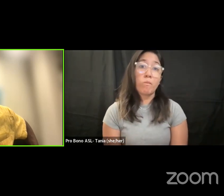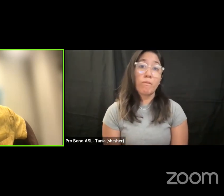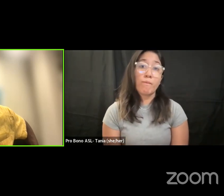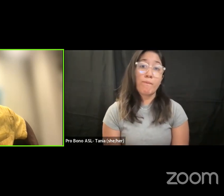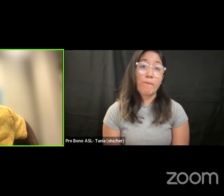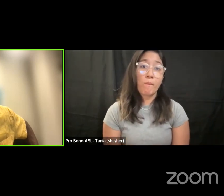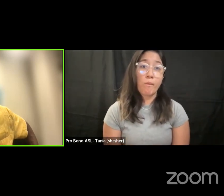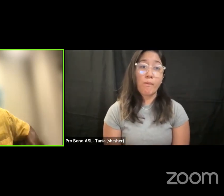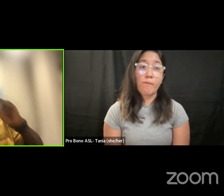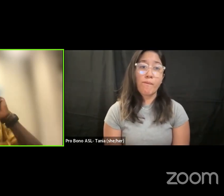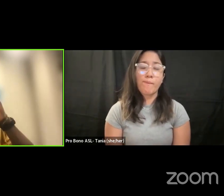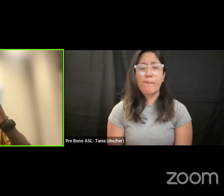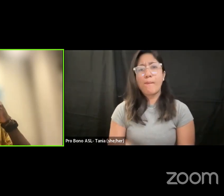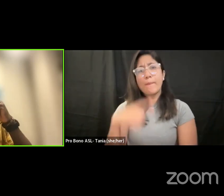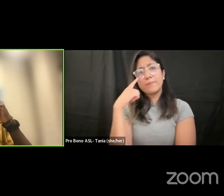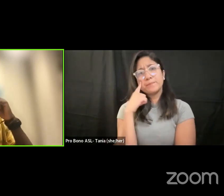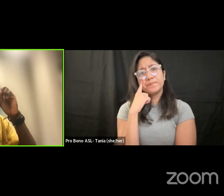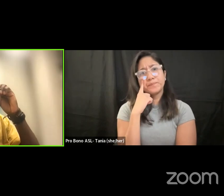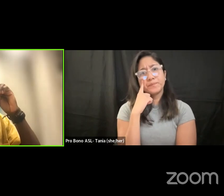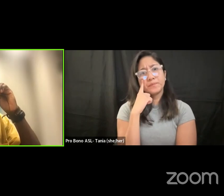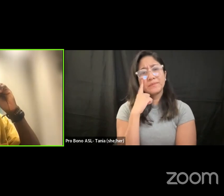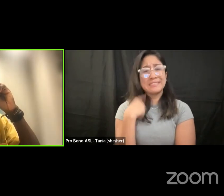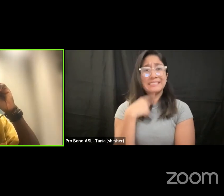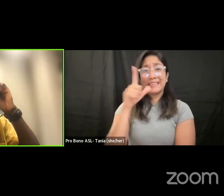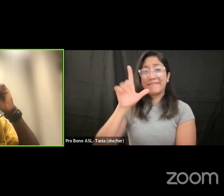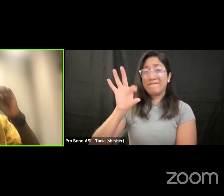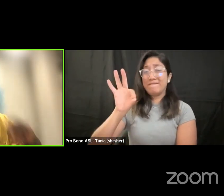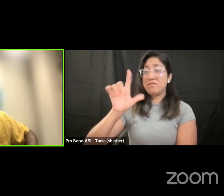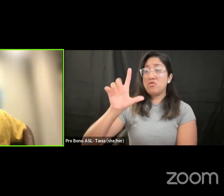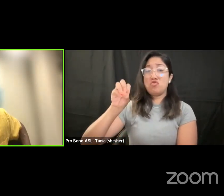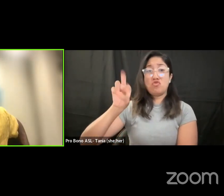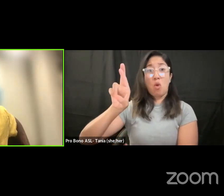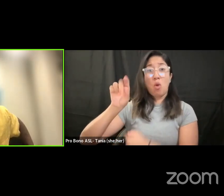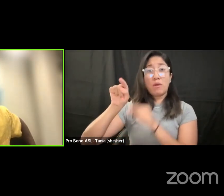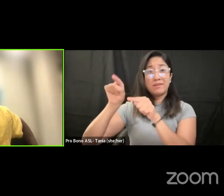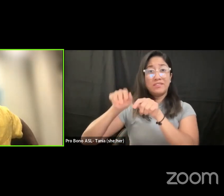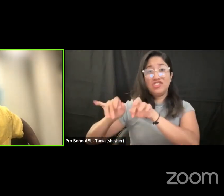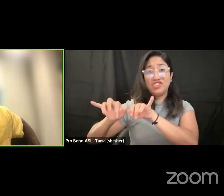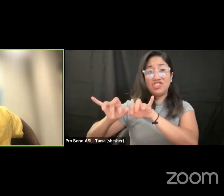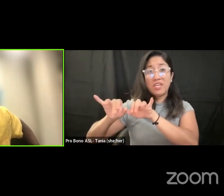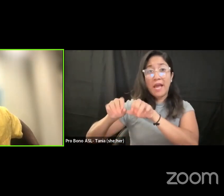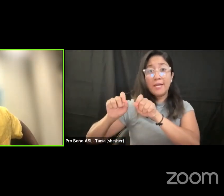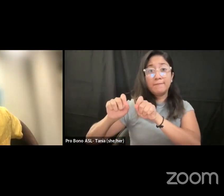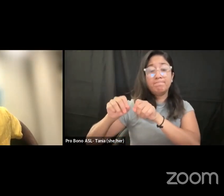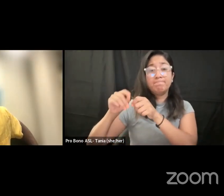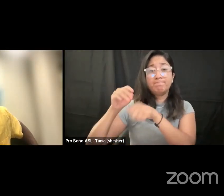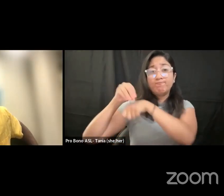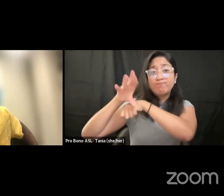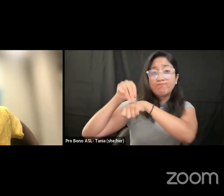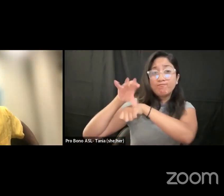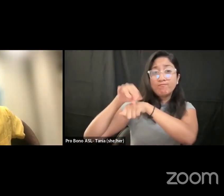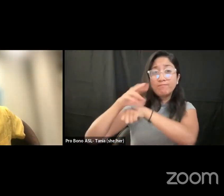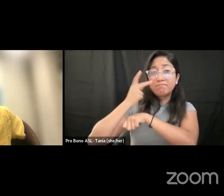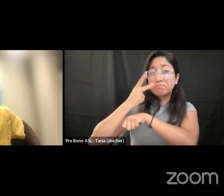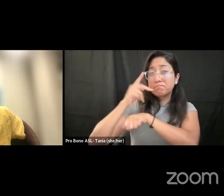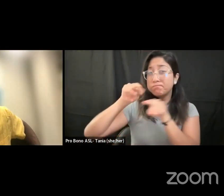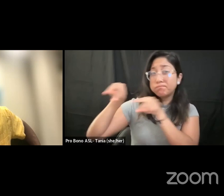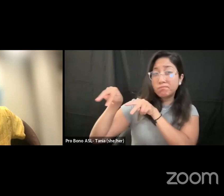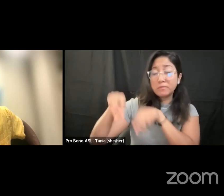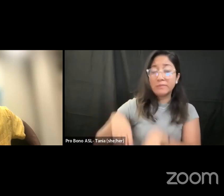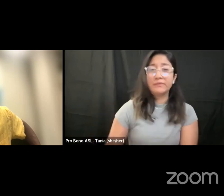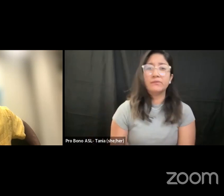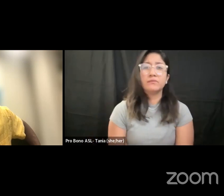i think floy is um offering some intervention in the chat okay let me go this